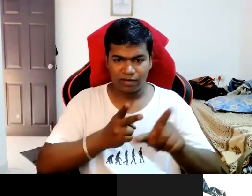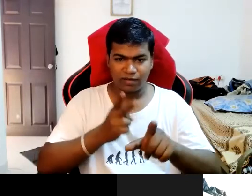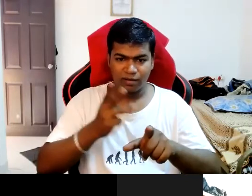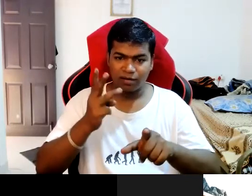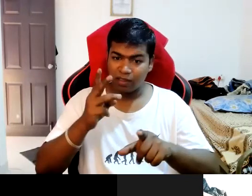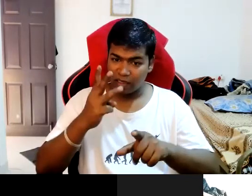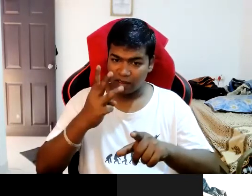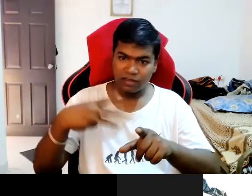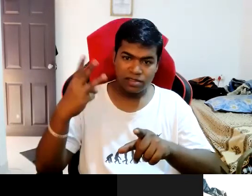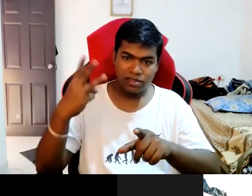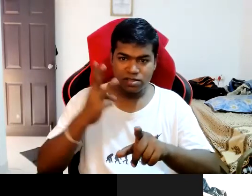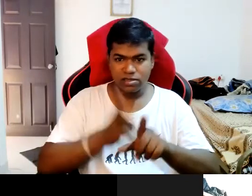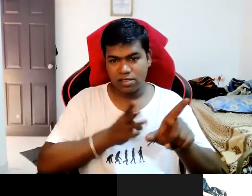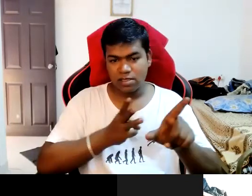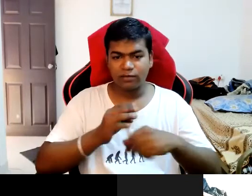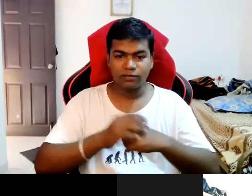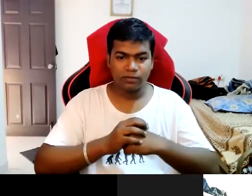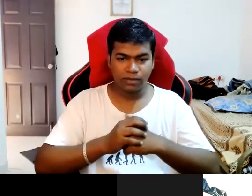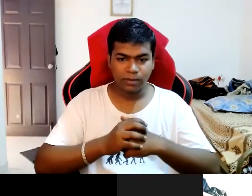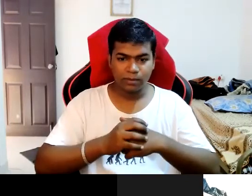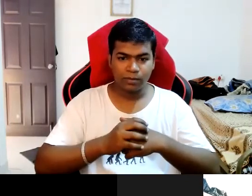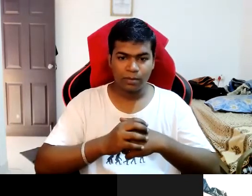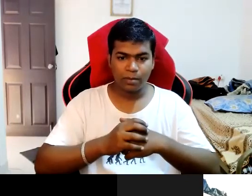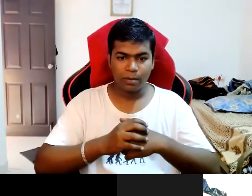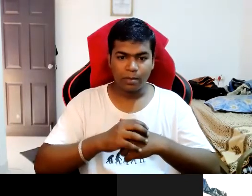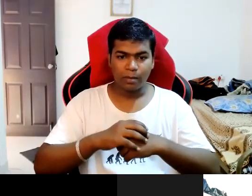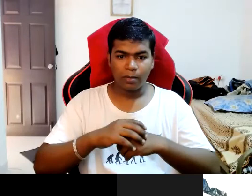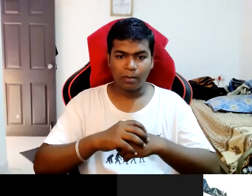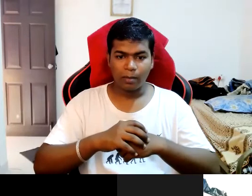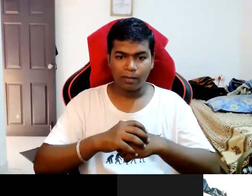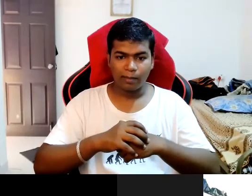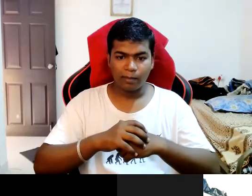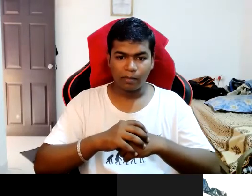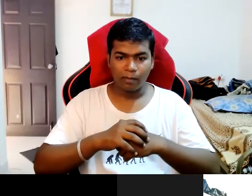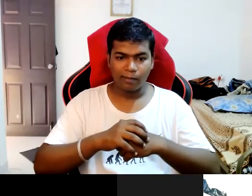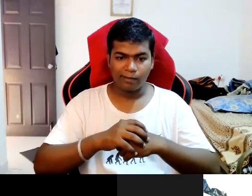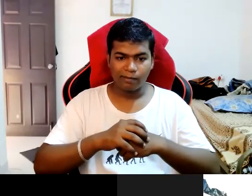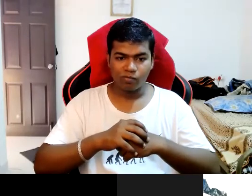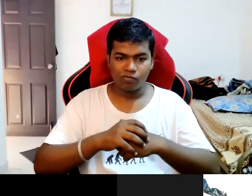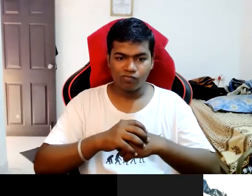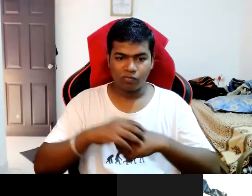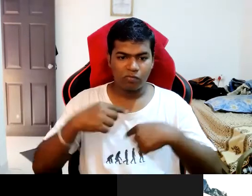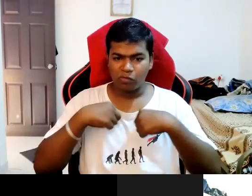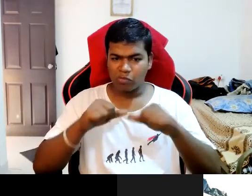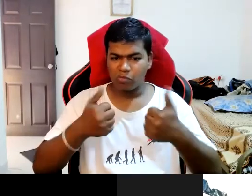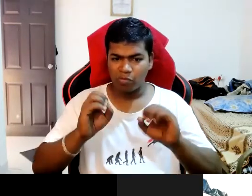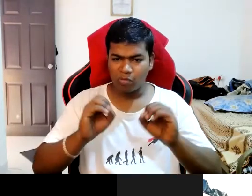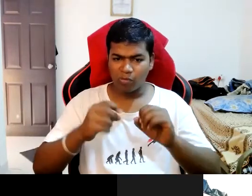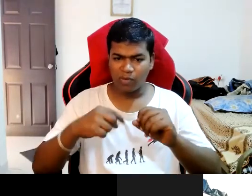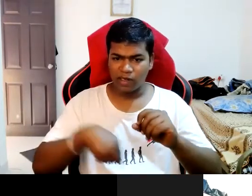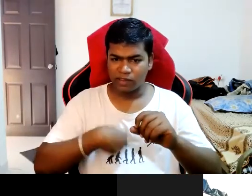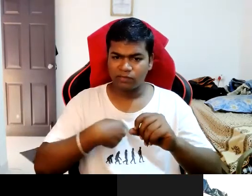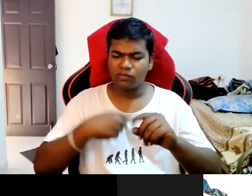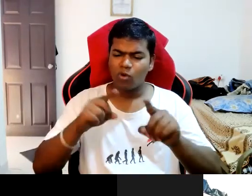third floor like that they were given so I'm not able to go to that so I started doing a home